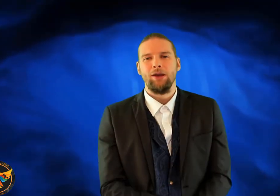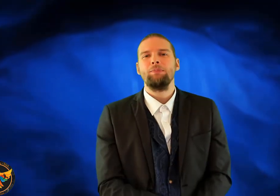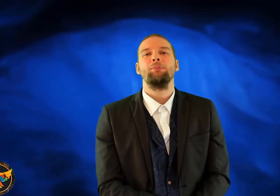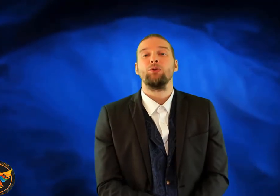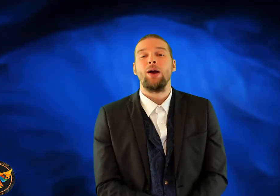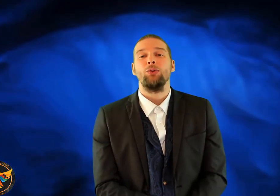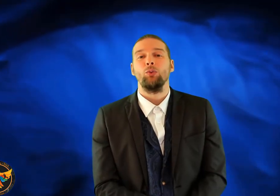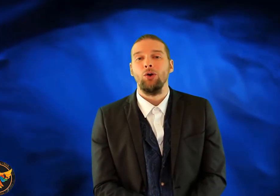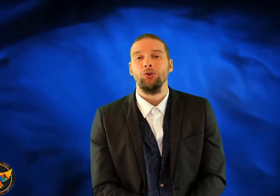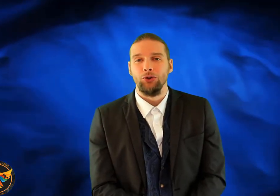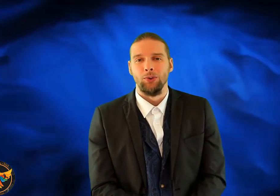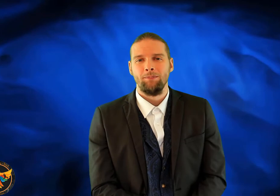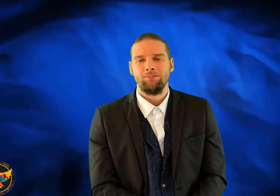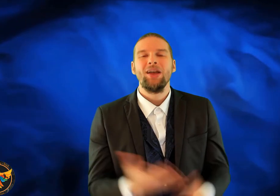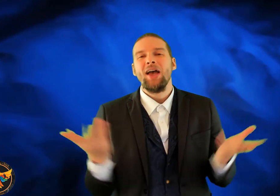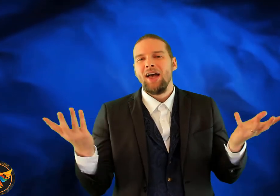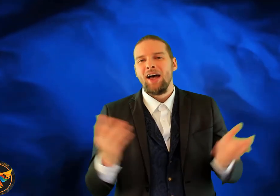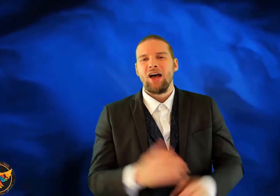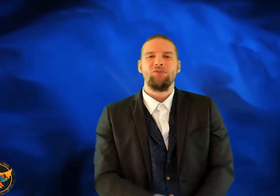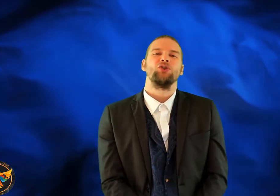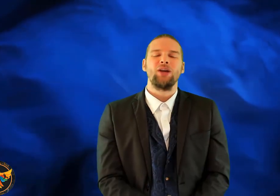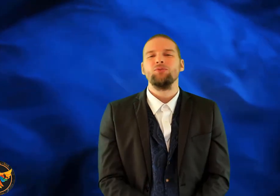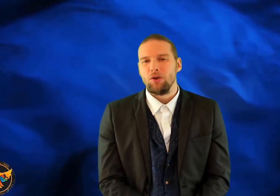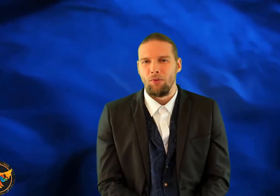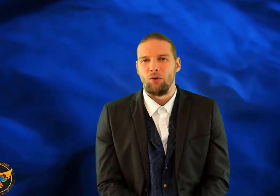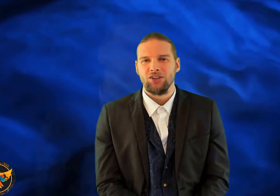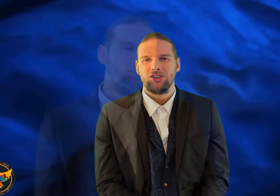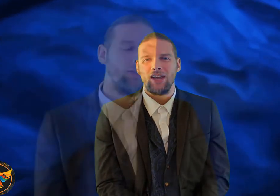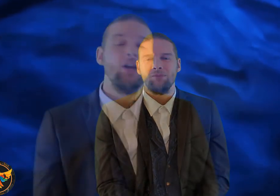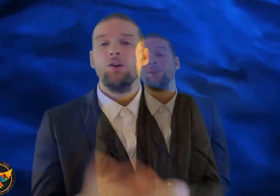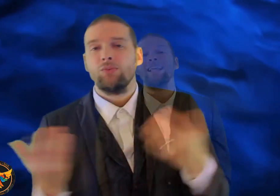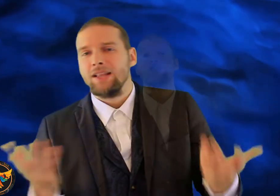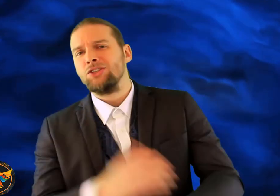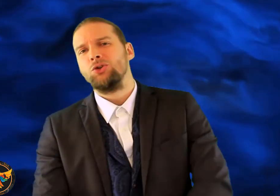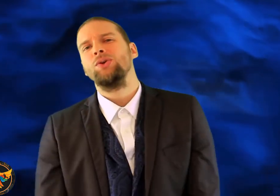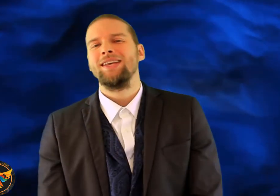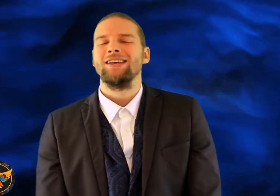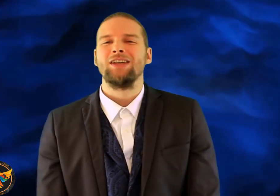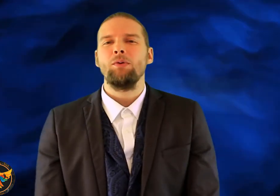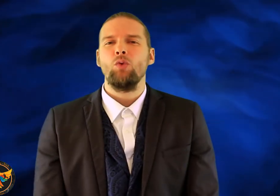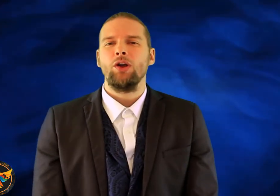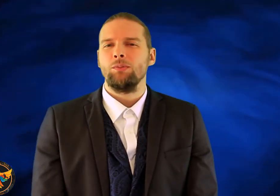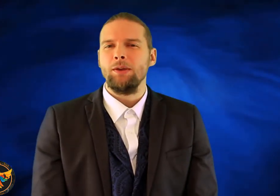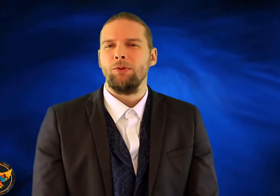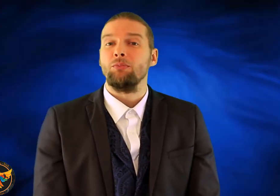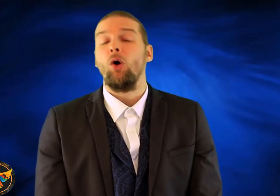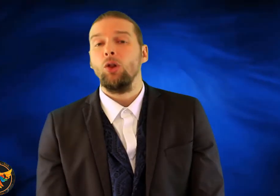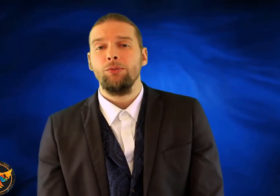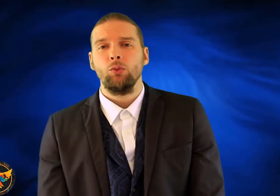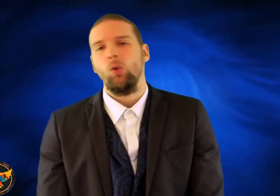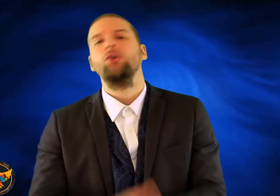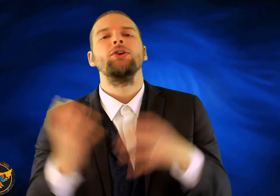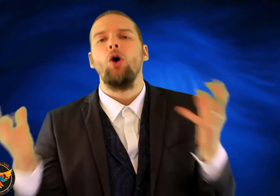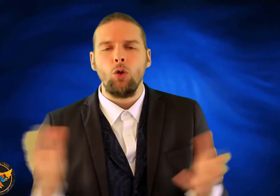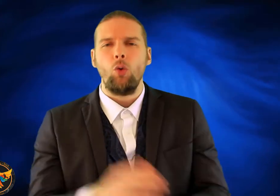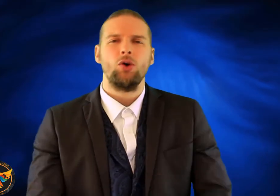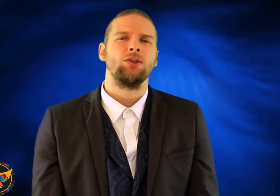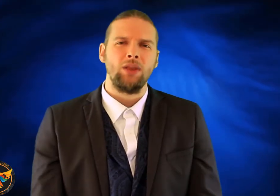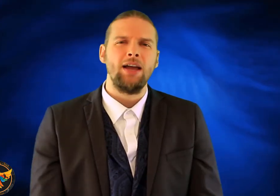Many people around the world do. Hi, folks. I'm John Morris. For the last two decades, I've been working with people from all over the world and all walks of life